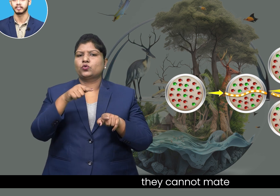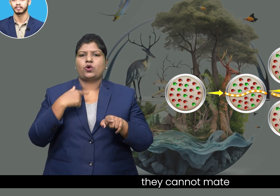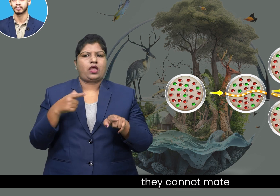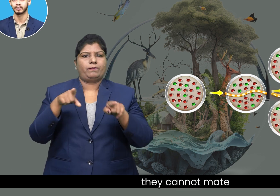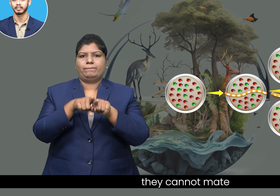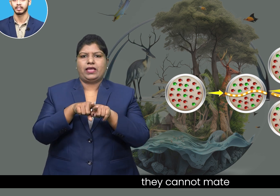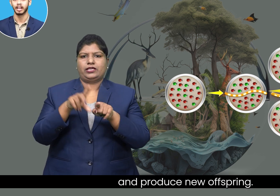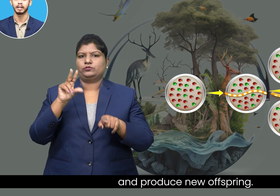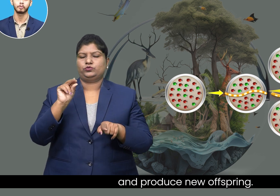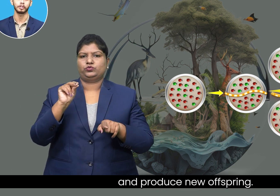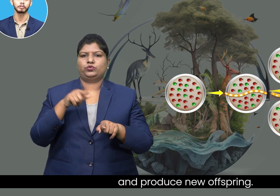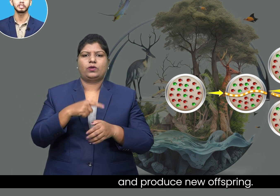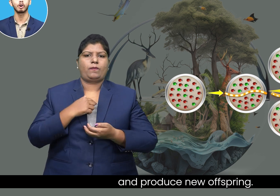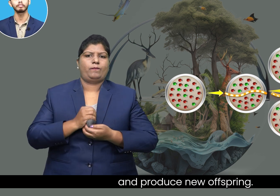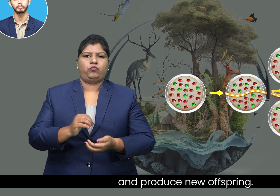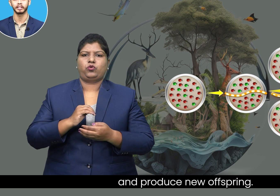and produce new offspring.